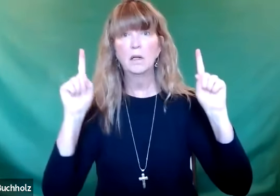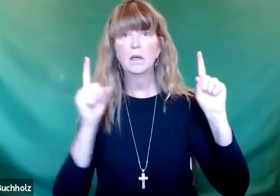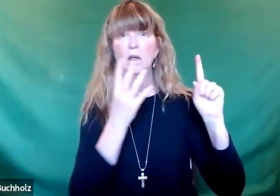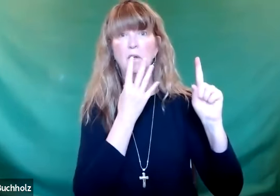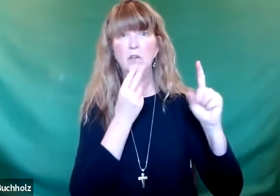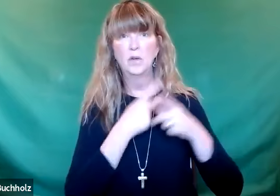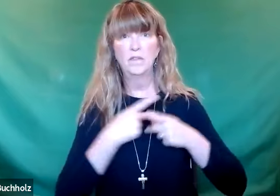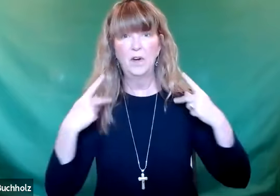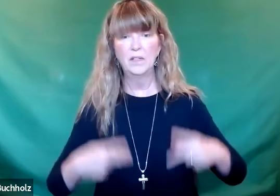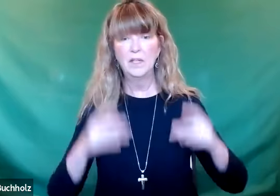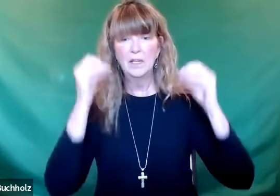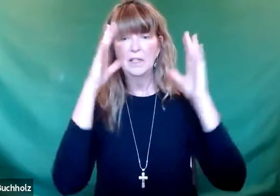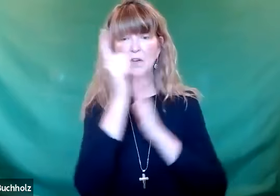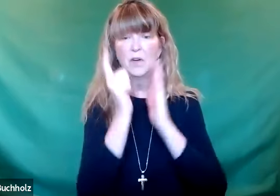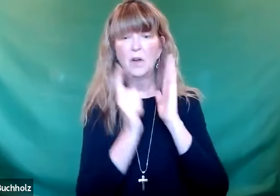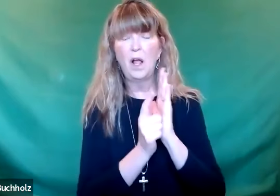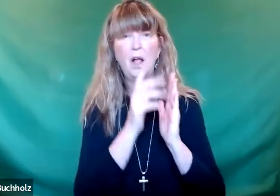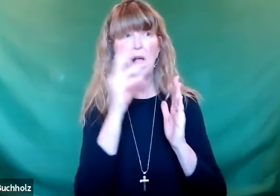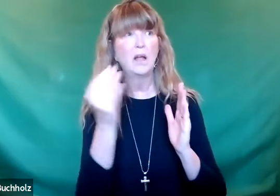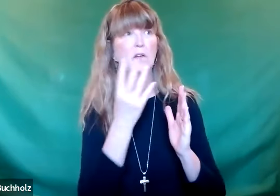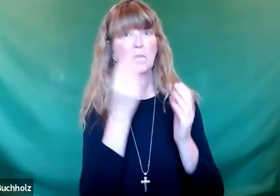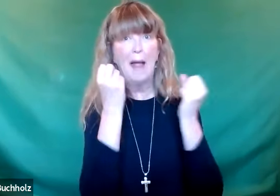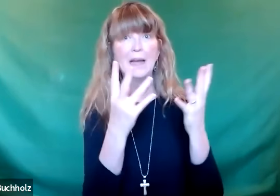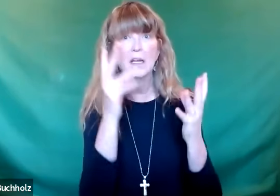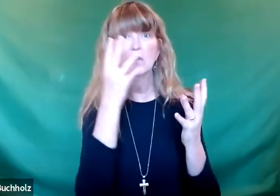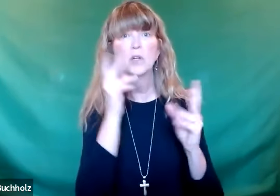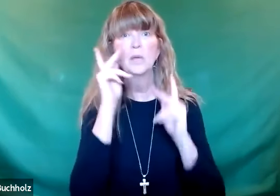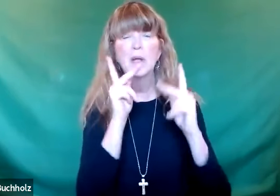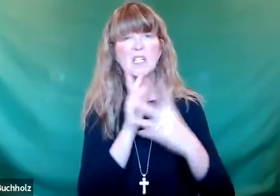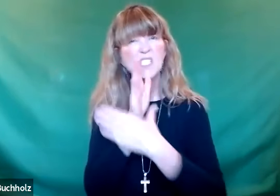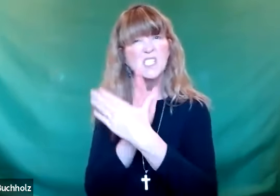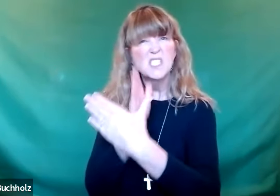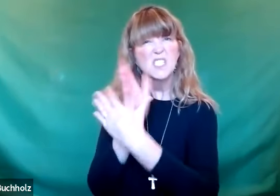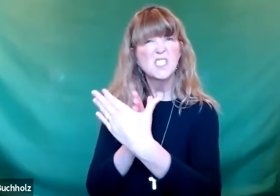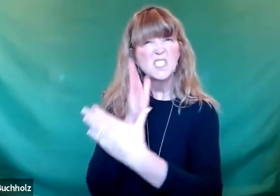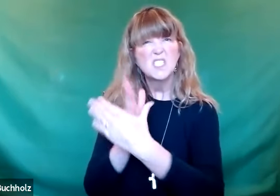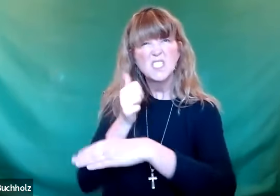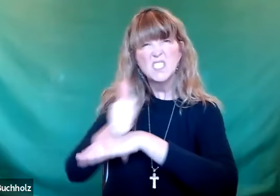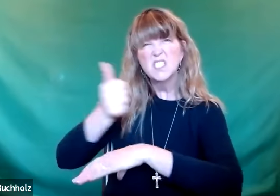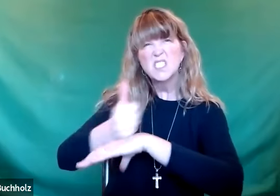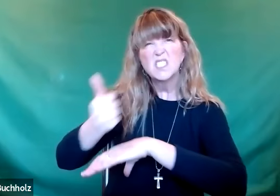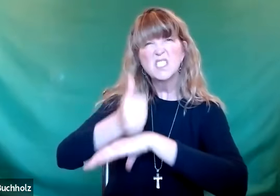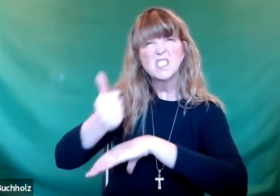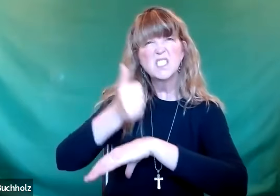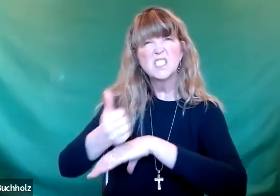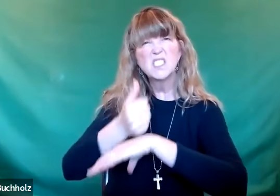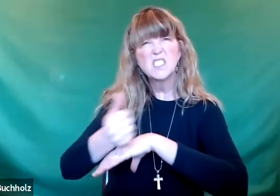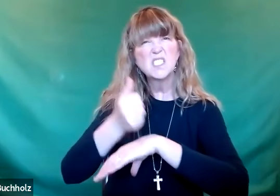of salvation, to bring the message, and then to have the Jewish Pharisees and scribes or any of just the Israelites